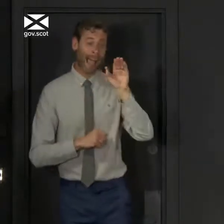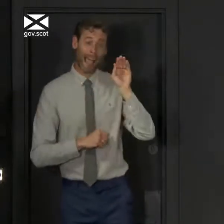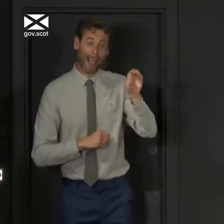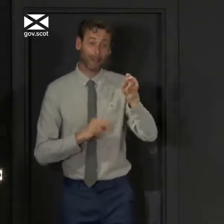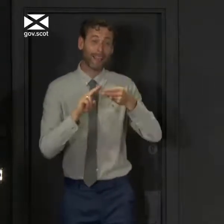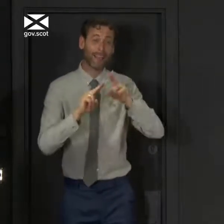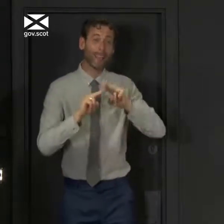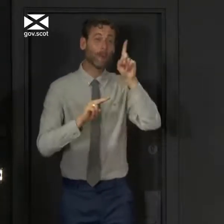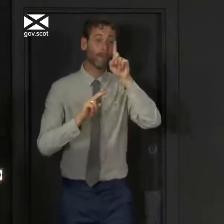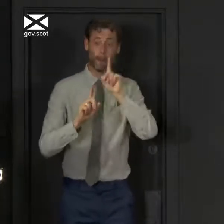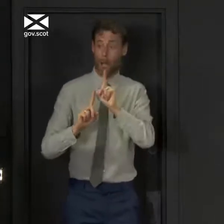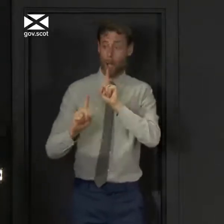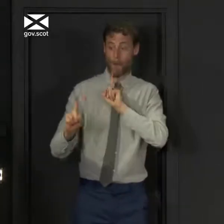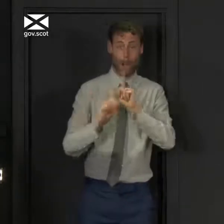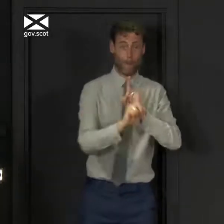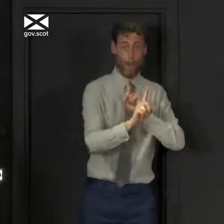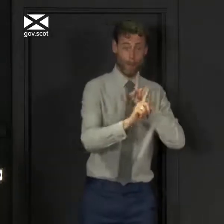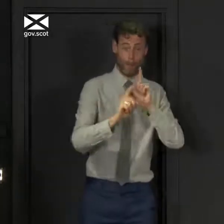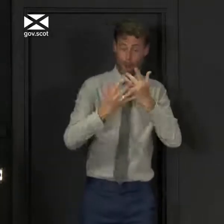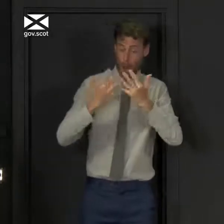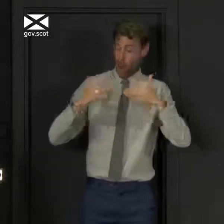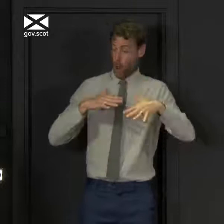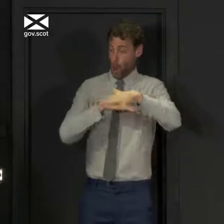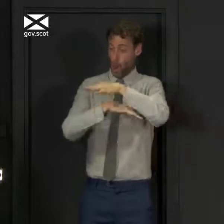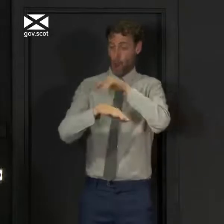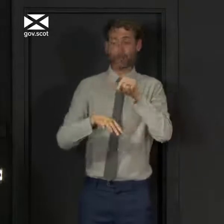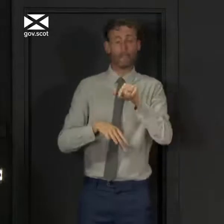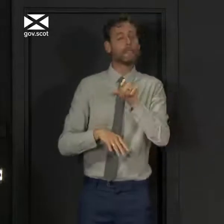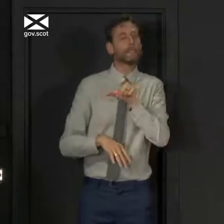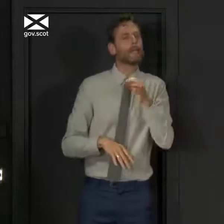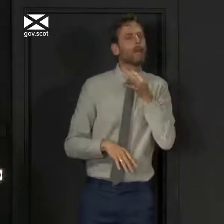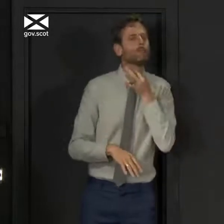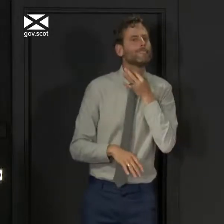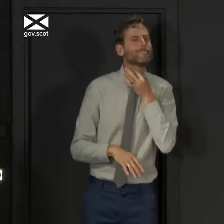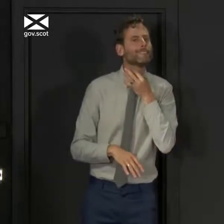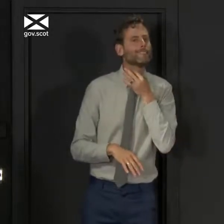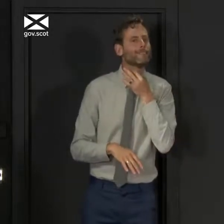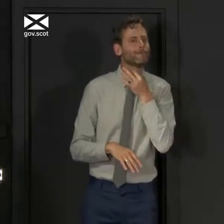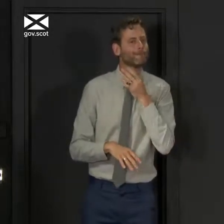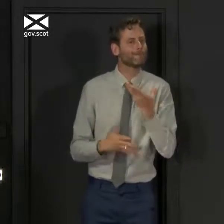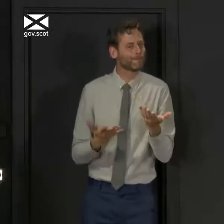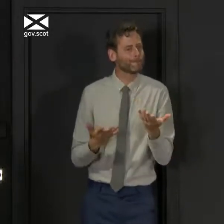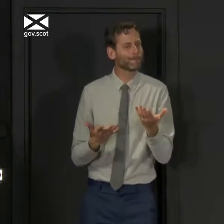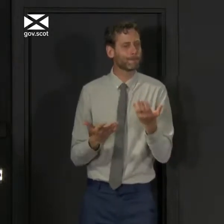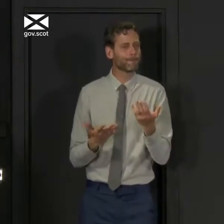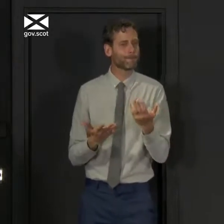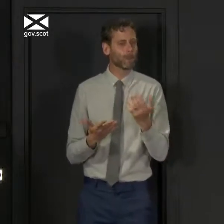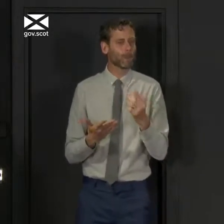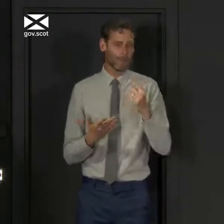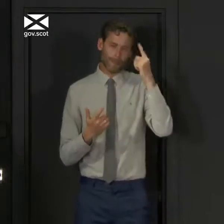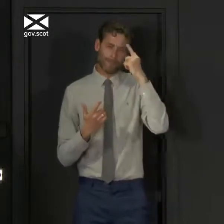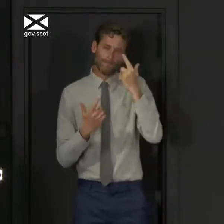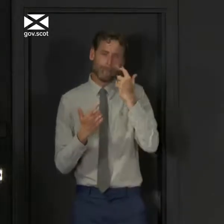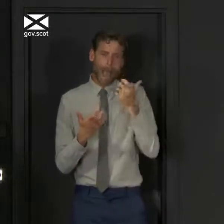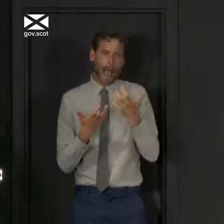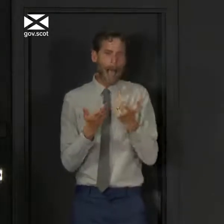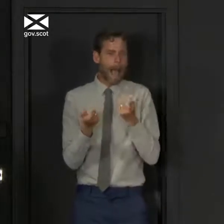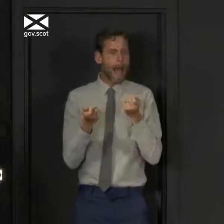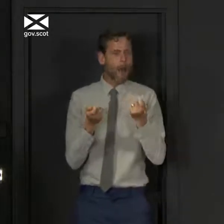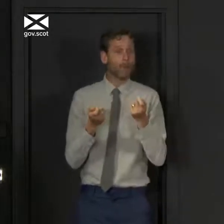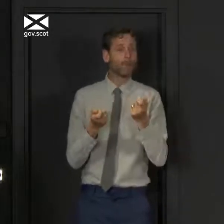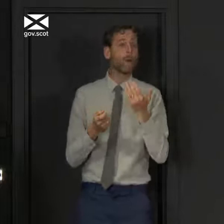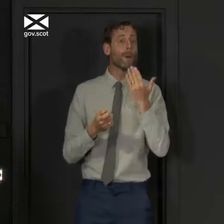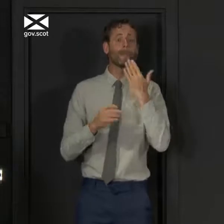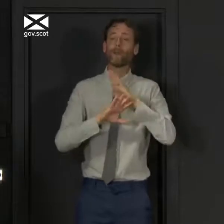distance, crowds of people are riskier than we think it is safe to bear at the moment. So please